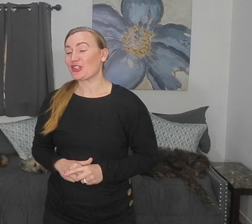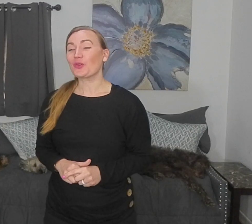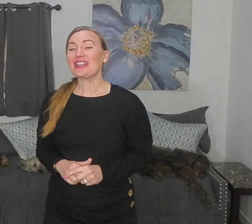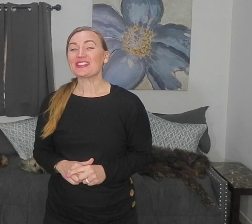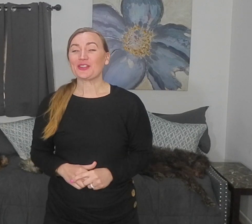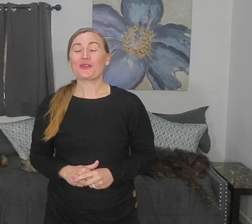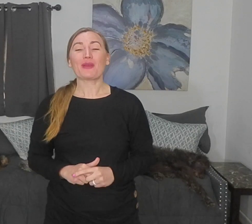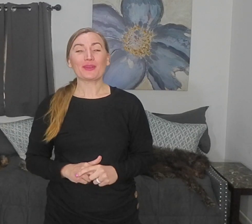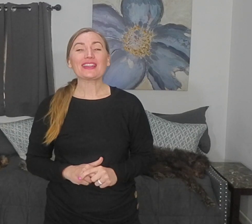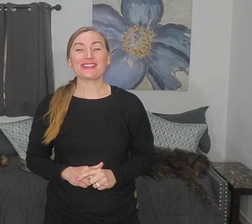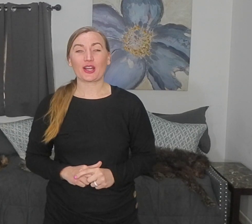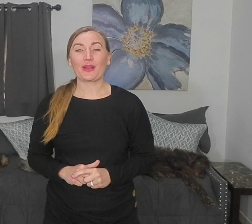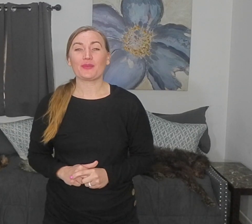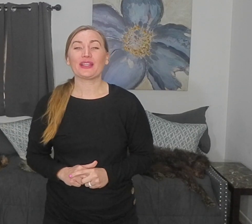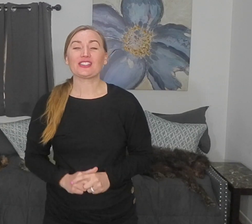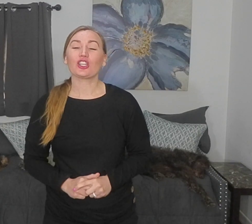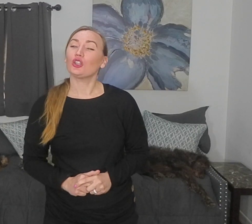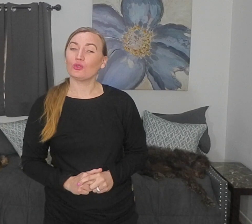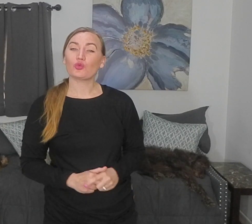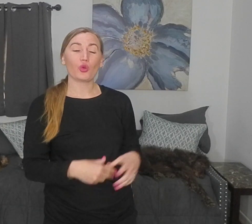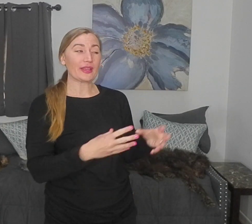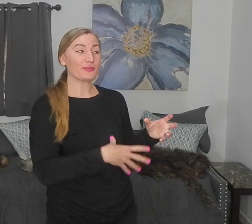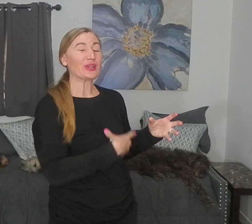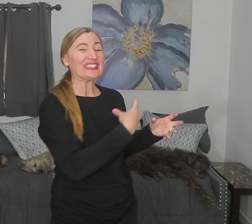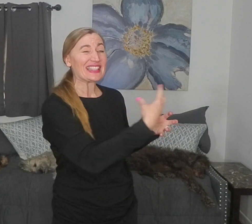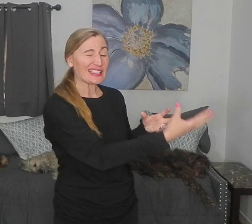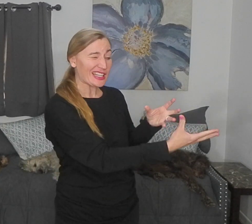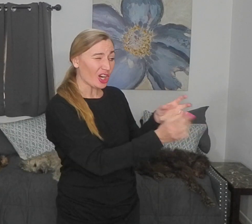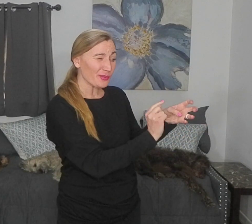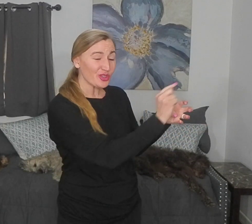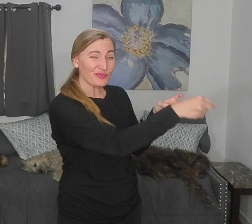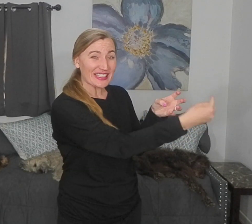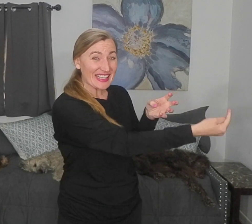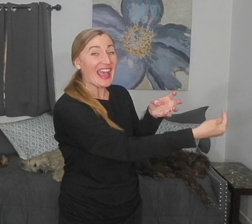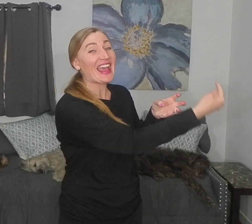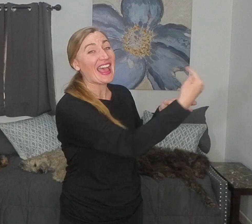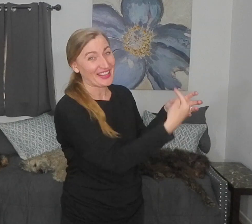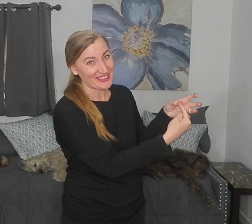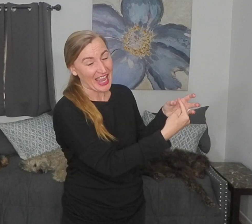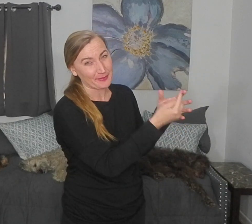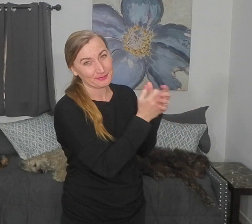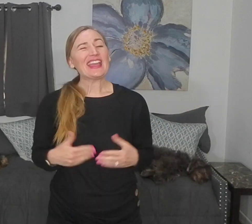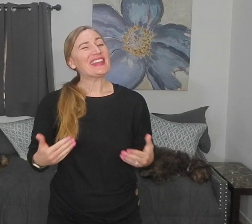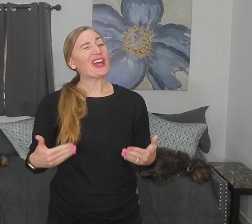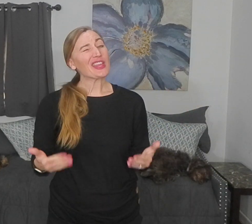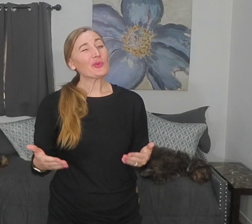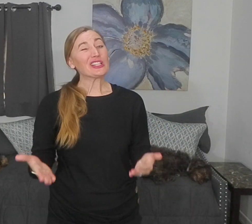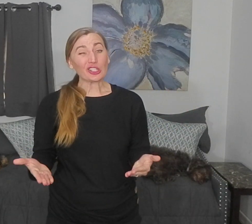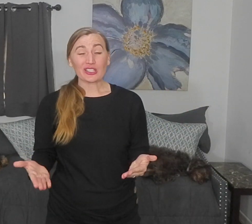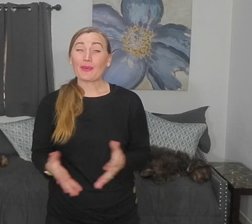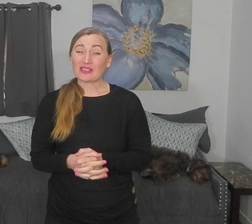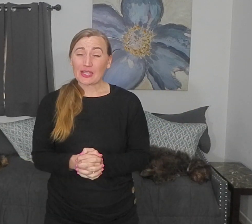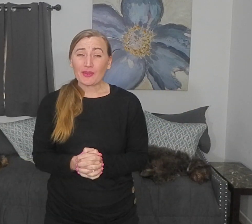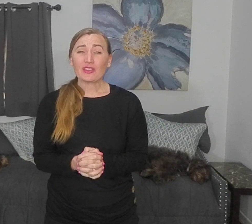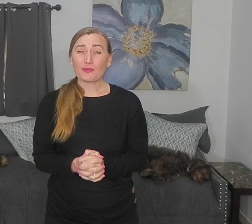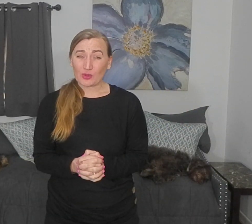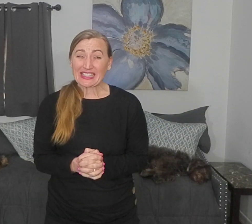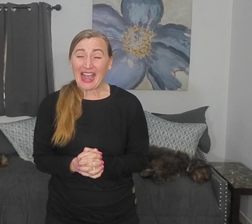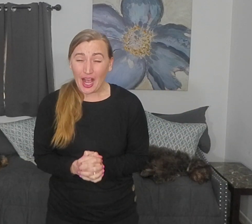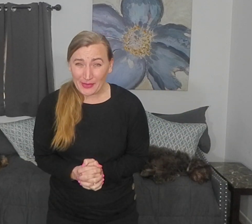your quiz. Remember the cerebellum plays a huge role in predicting our movements ahead of time. Now that we learned about some of the most common